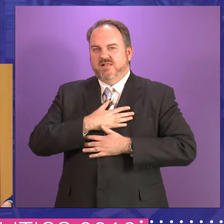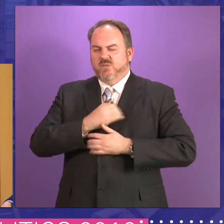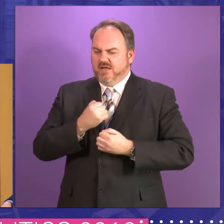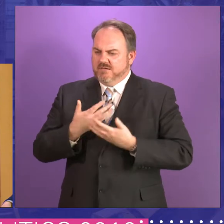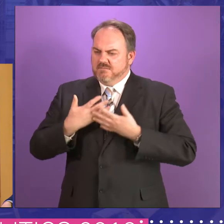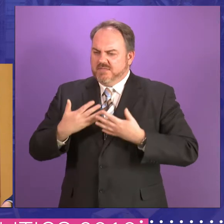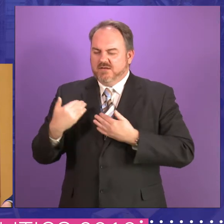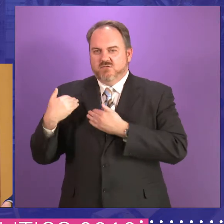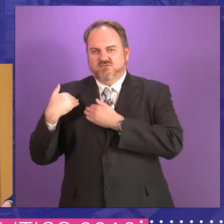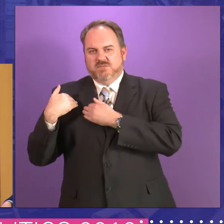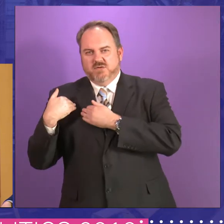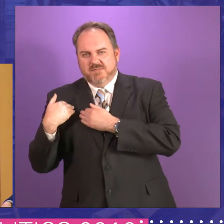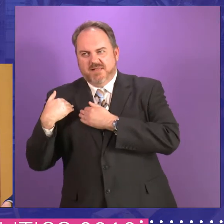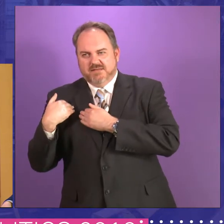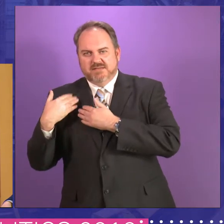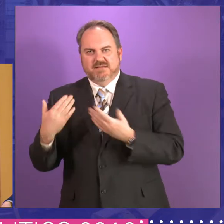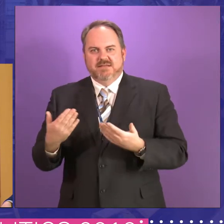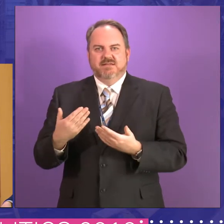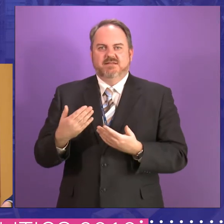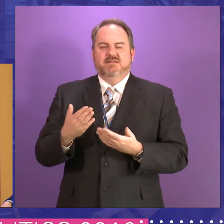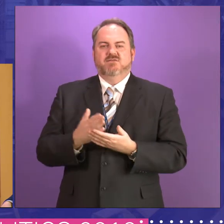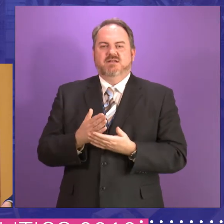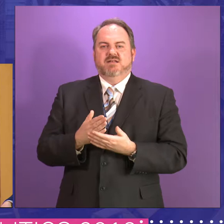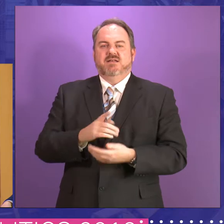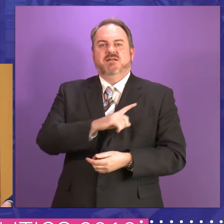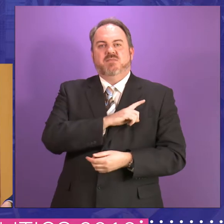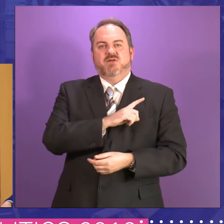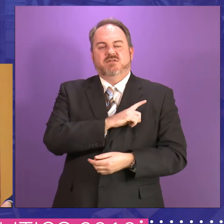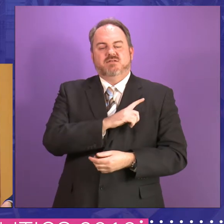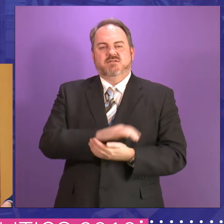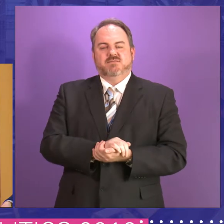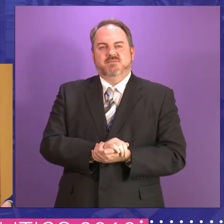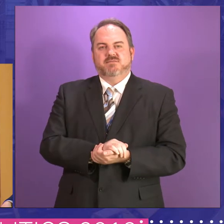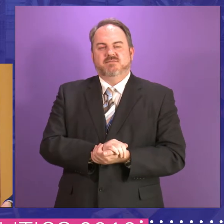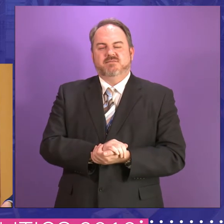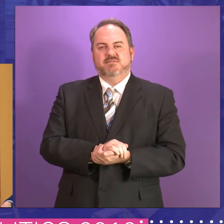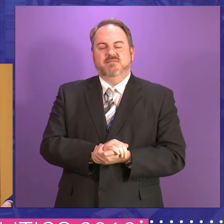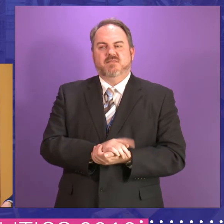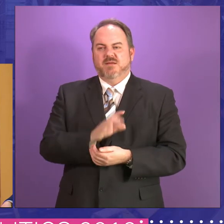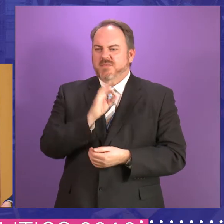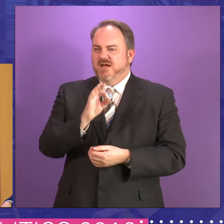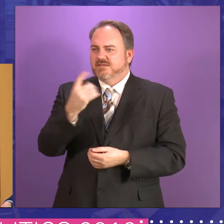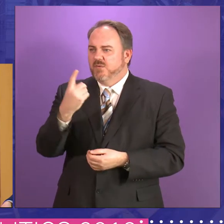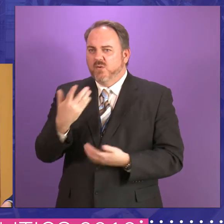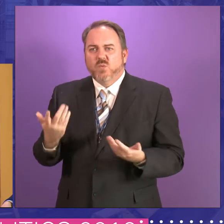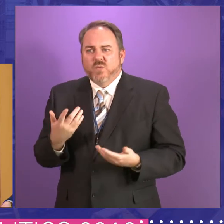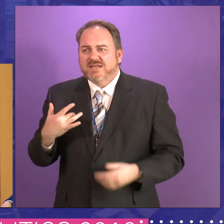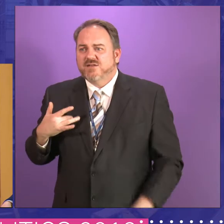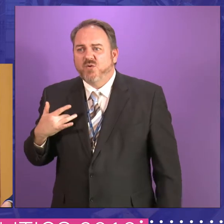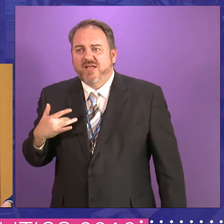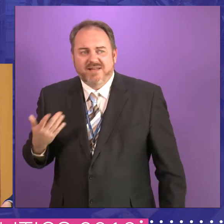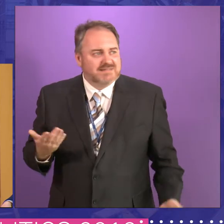burden. We had a sense of responsibility. As I say, we were, I always remember going into, asking someone where the lady's loo was.